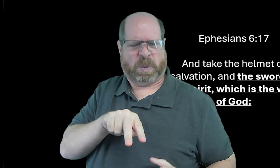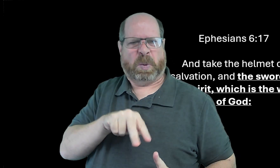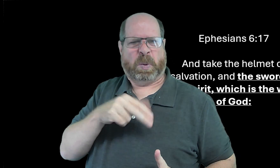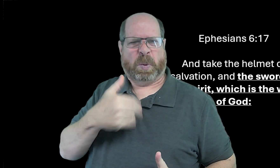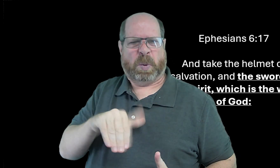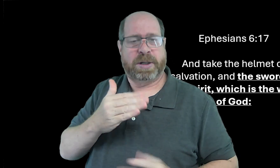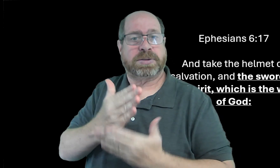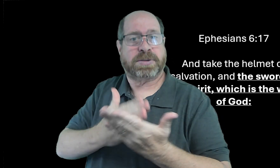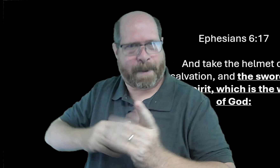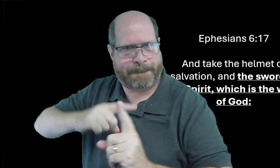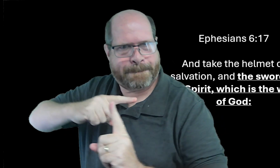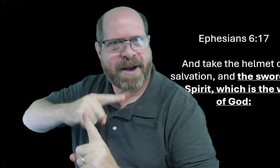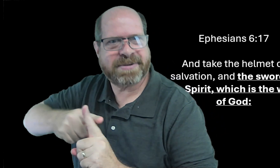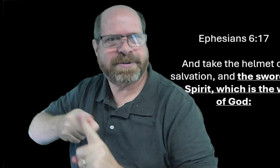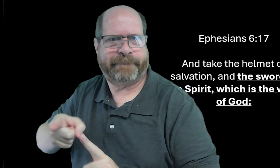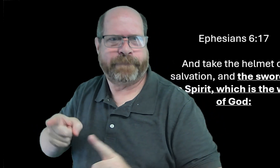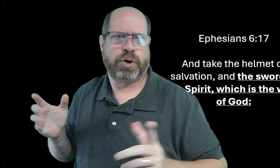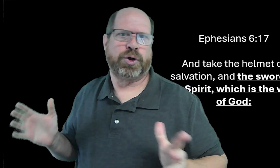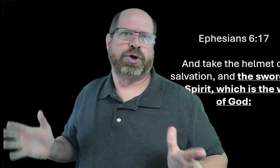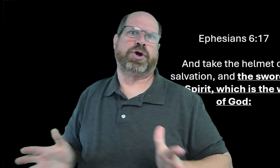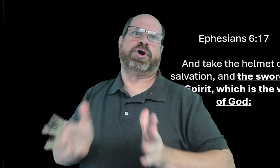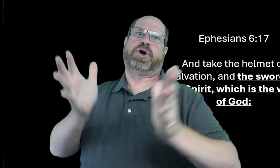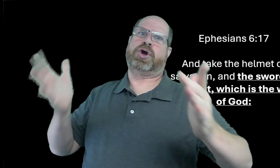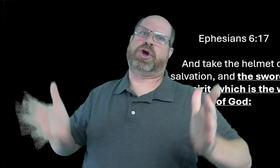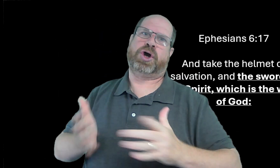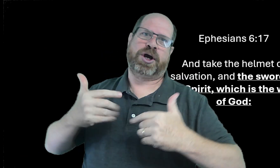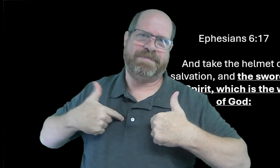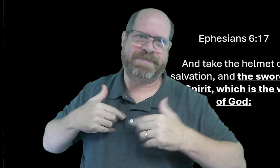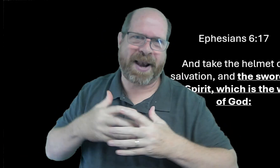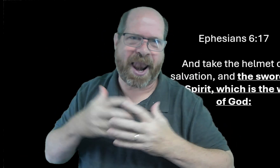helps me to deal with those negative things and become positive and encouraged